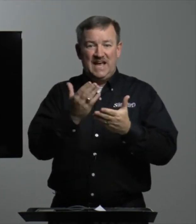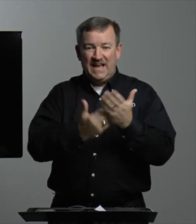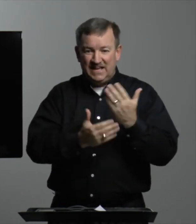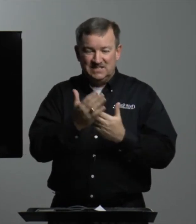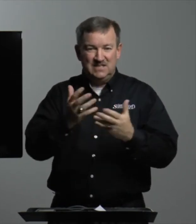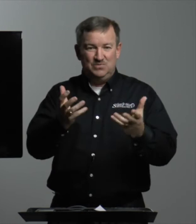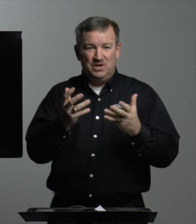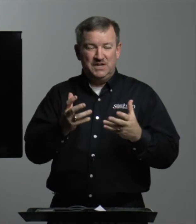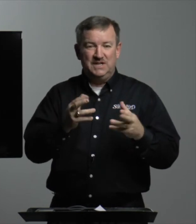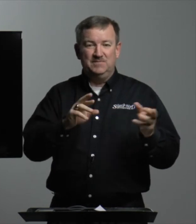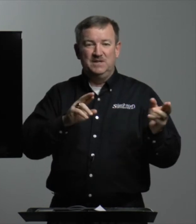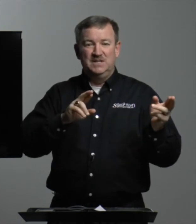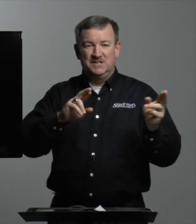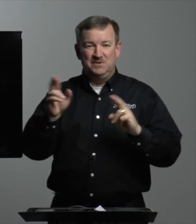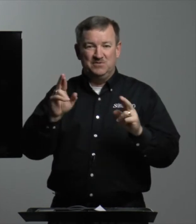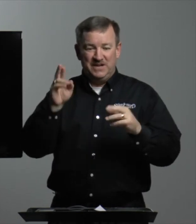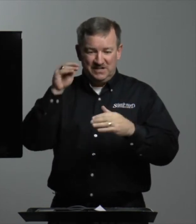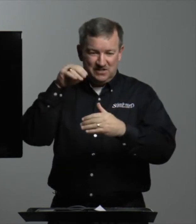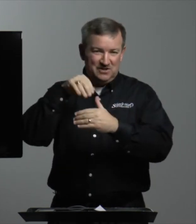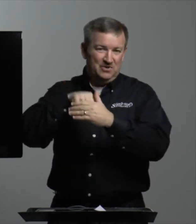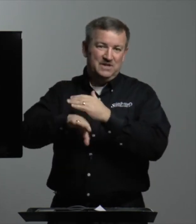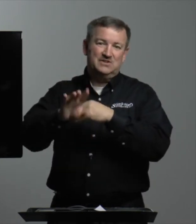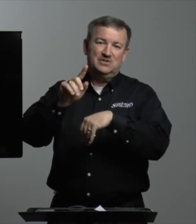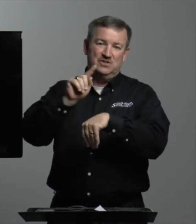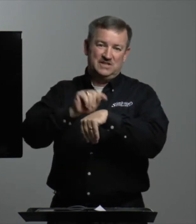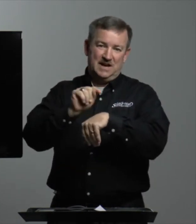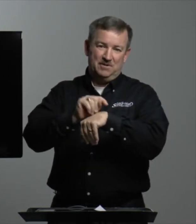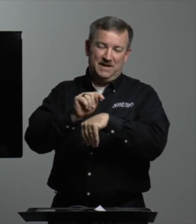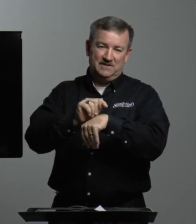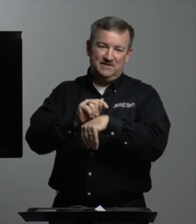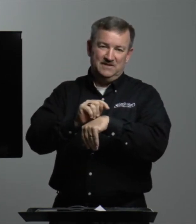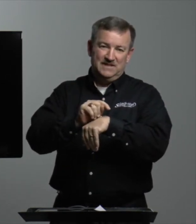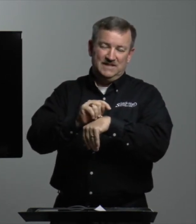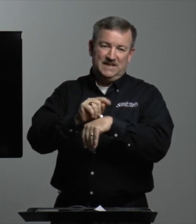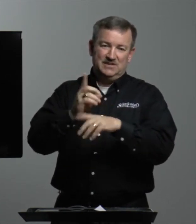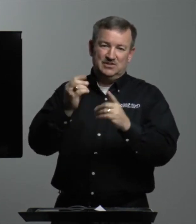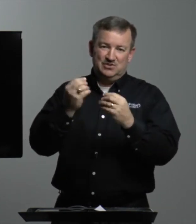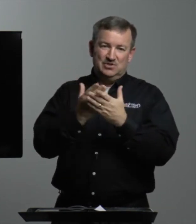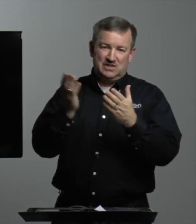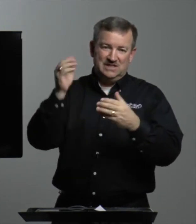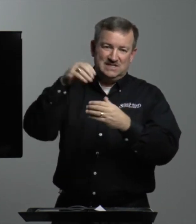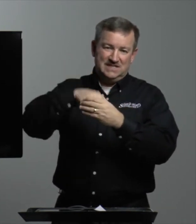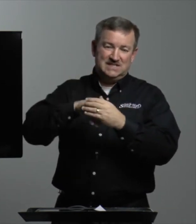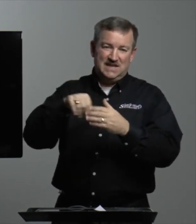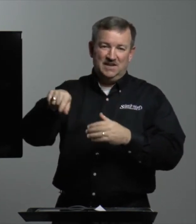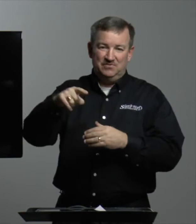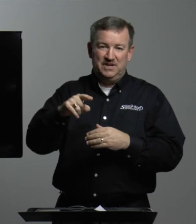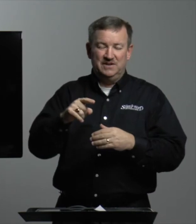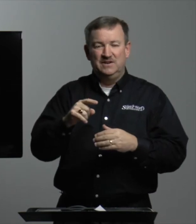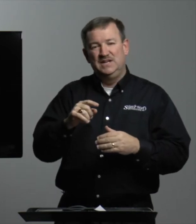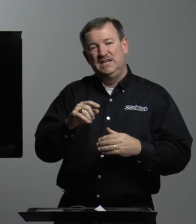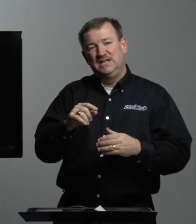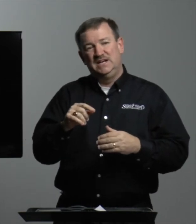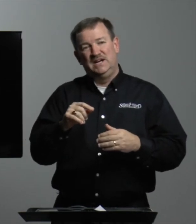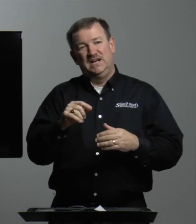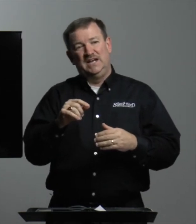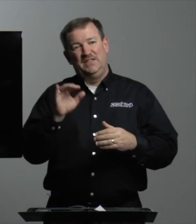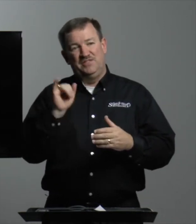hands. He wanted him to be ready to go into the tabernacle and to do the things inside of there. And